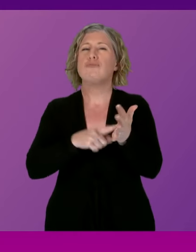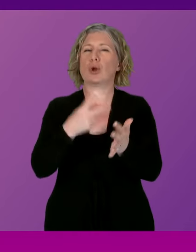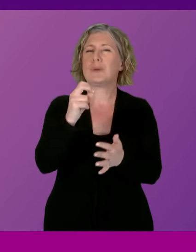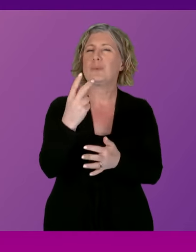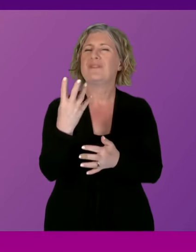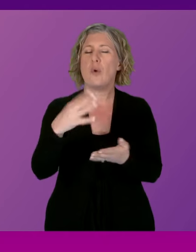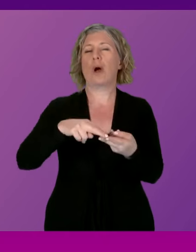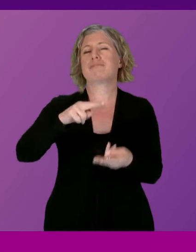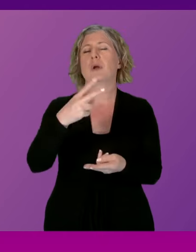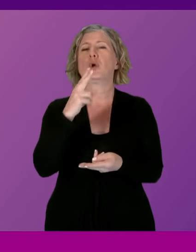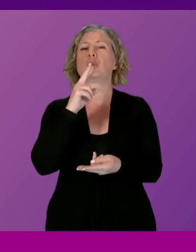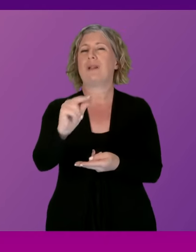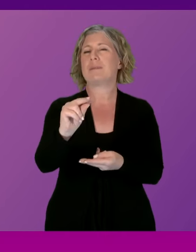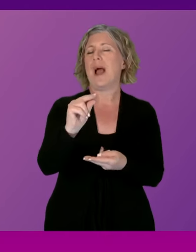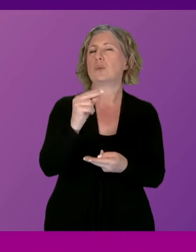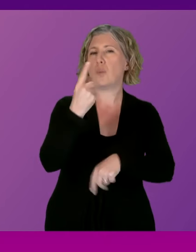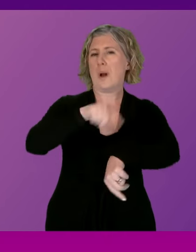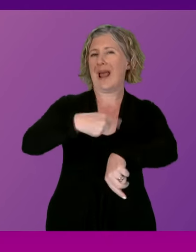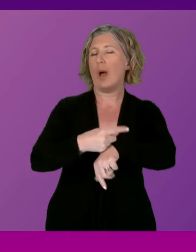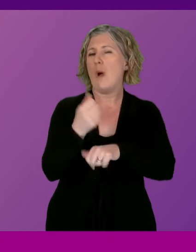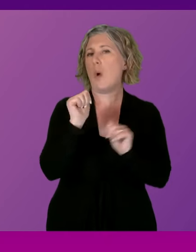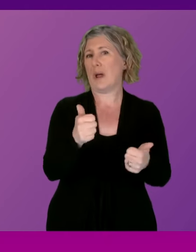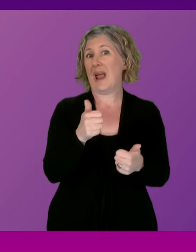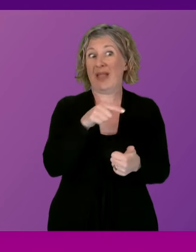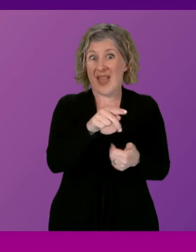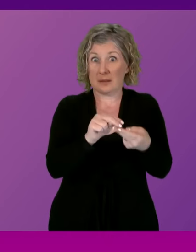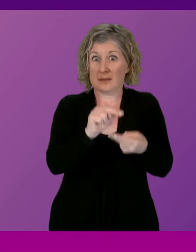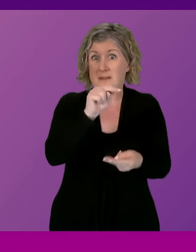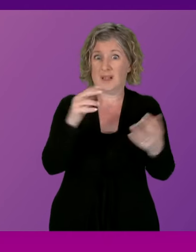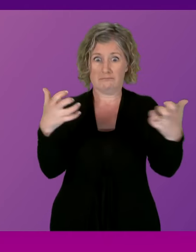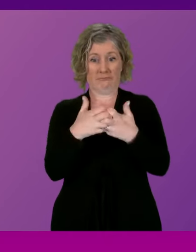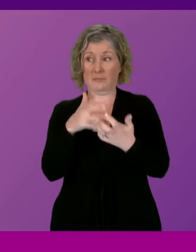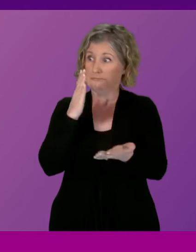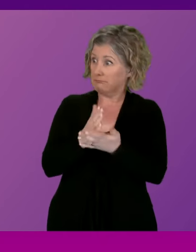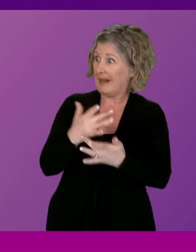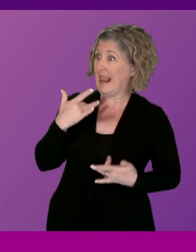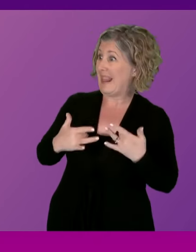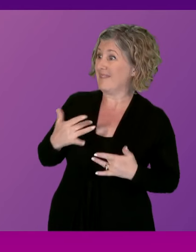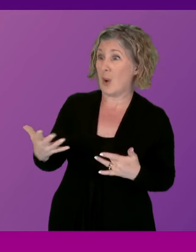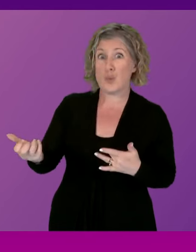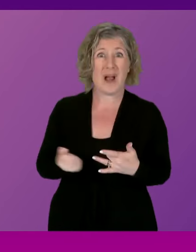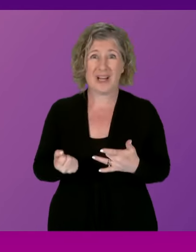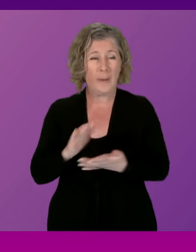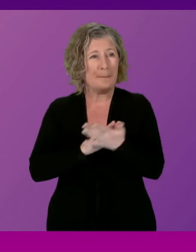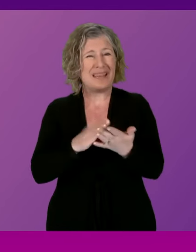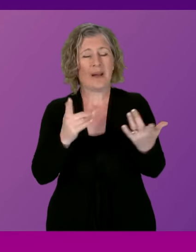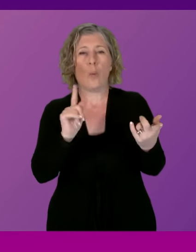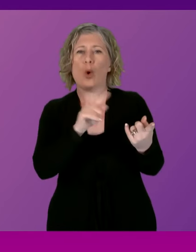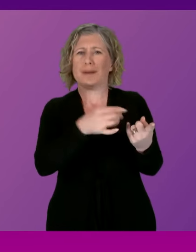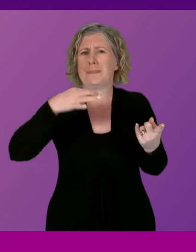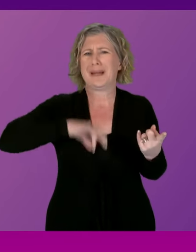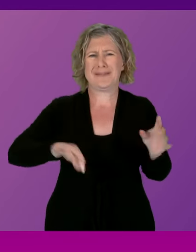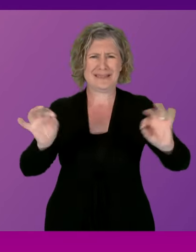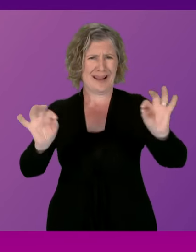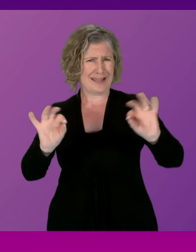that is now the uprated rate for the real living wage so any advantage has been eroded. Does the First